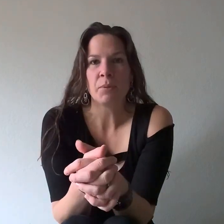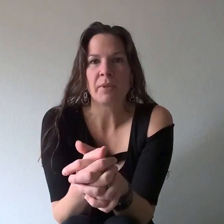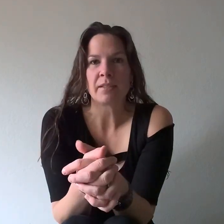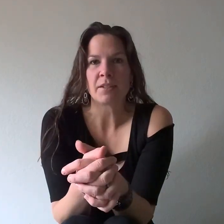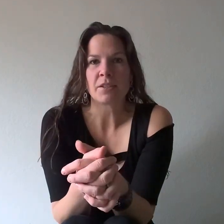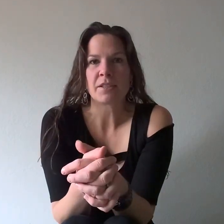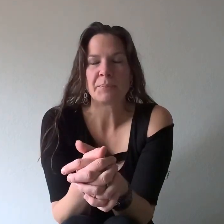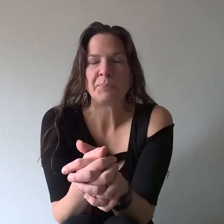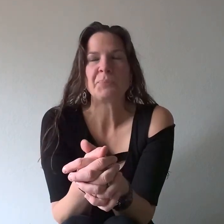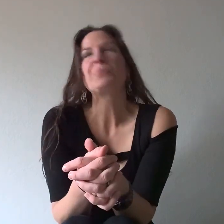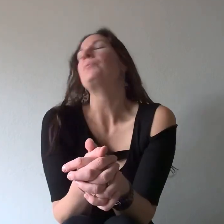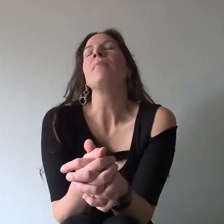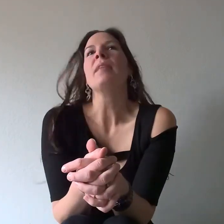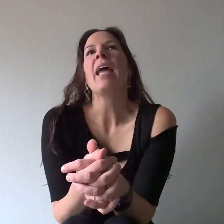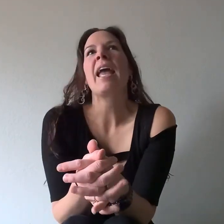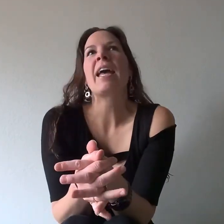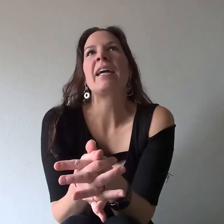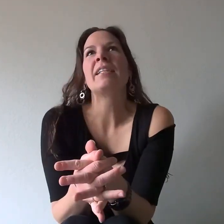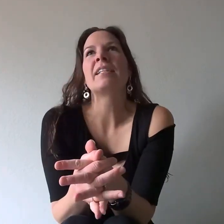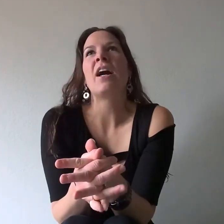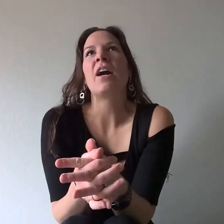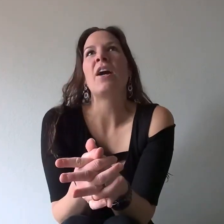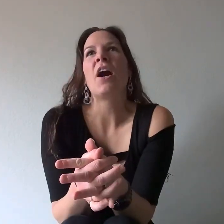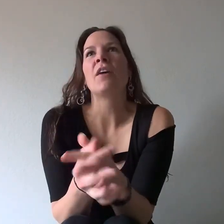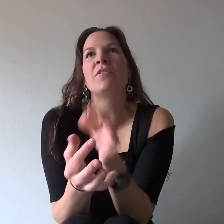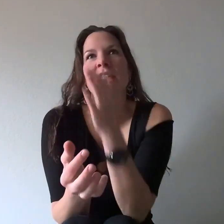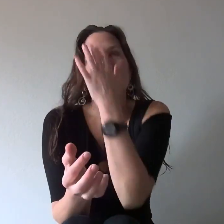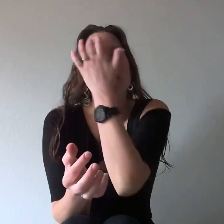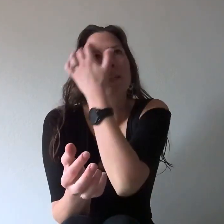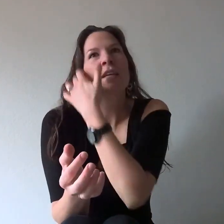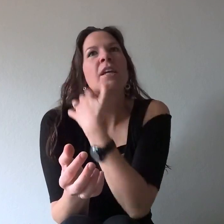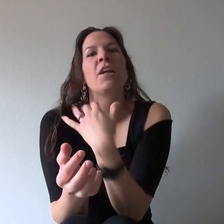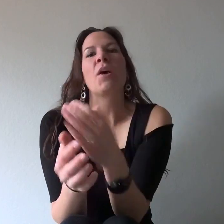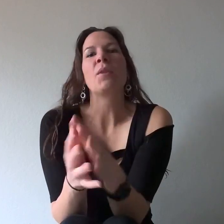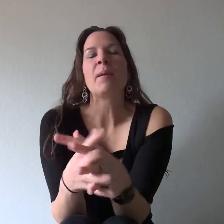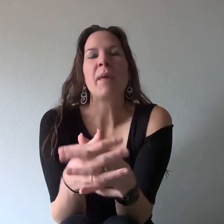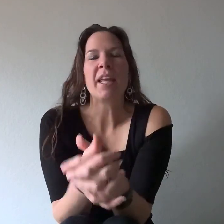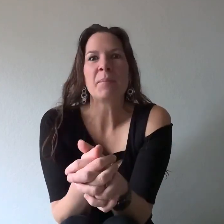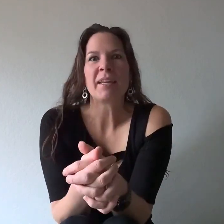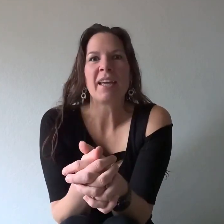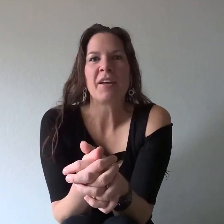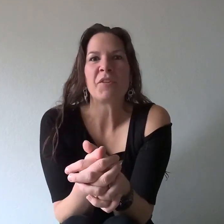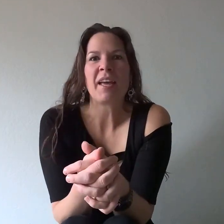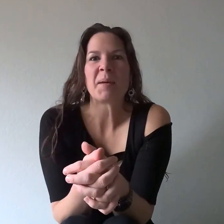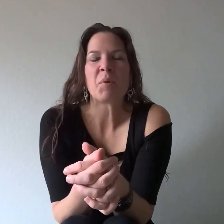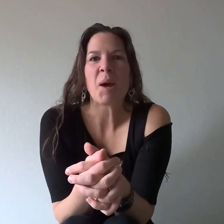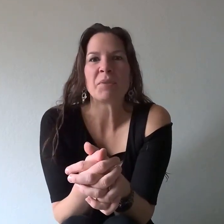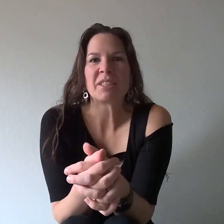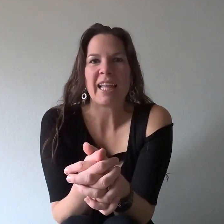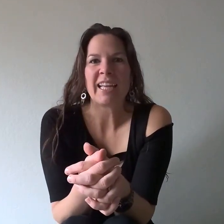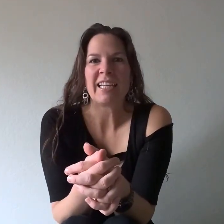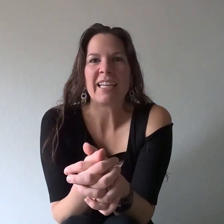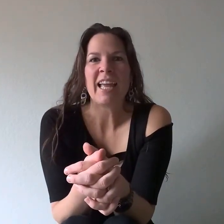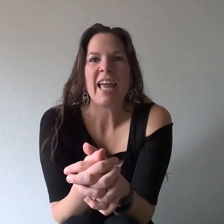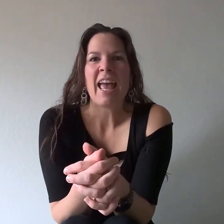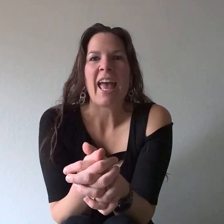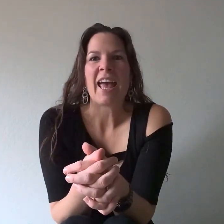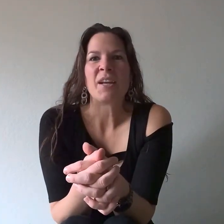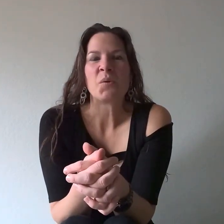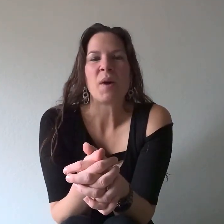pleasers and are often you know the epitome of a proper lady and well